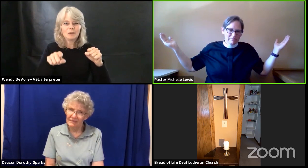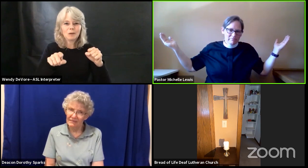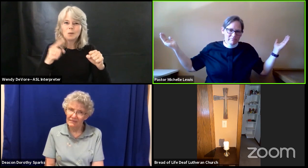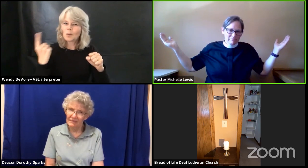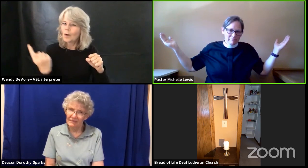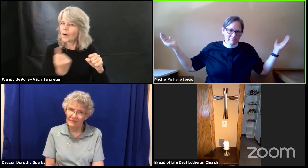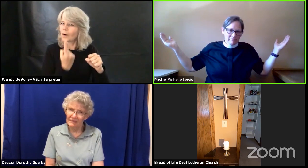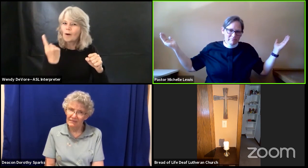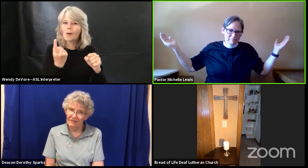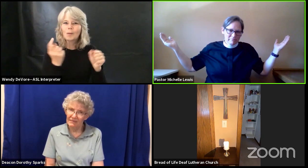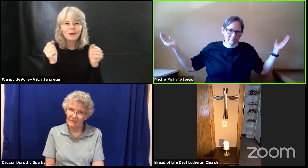time.